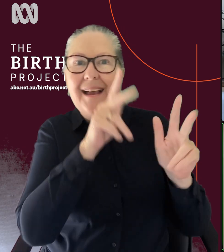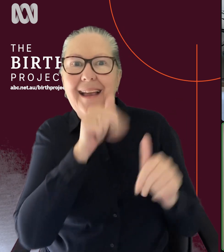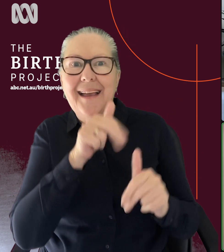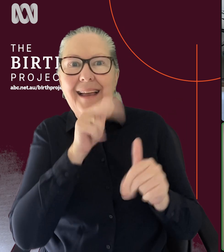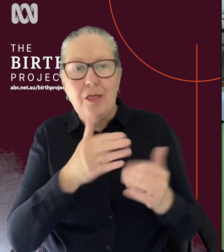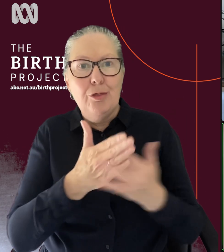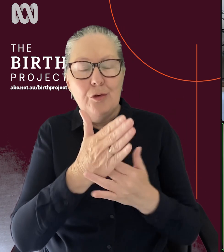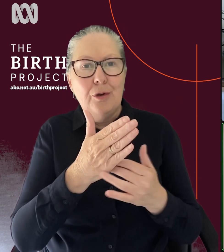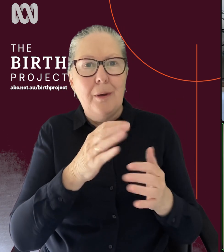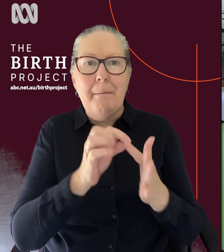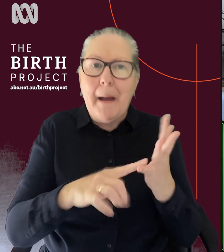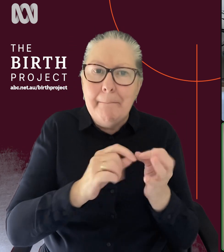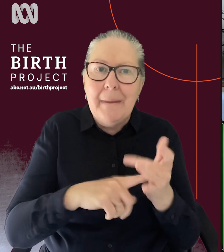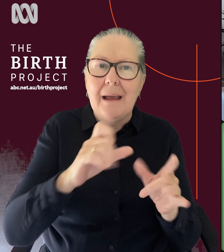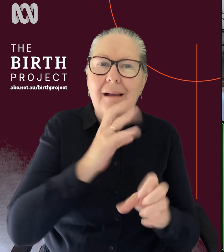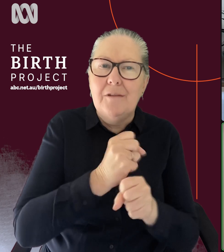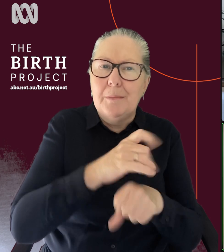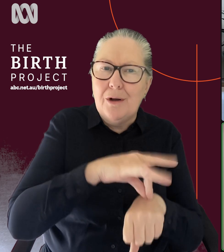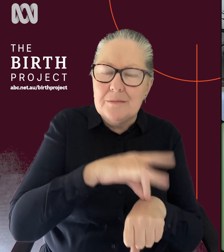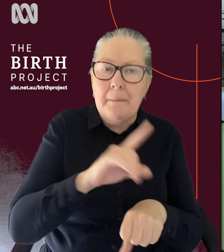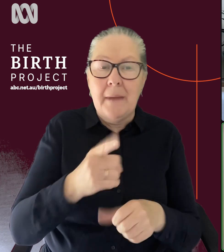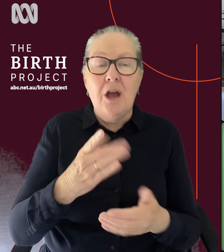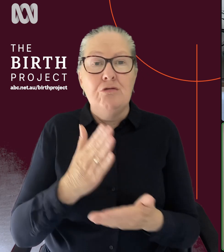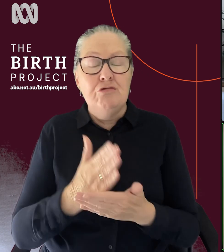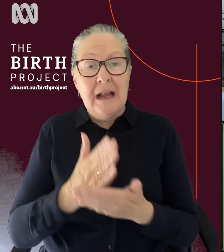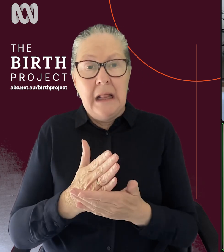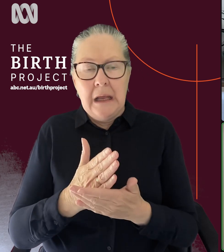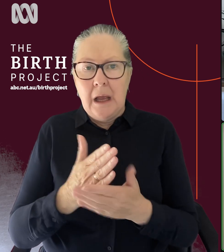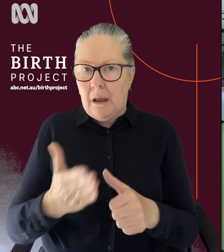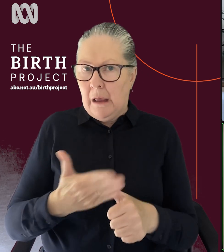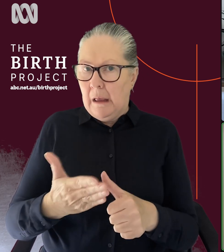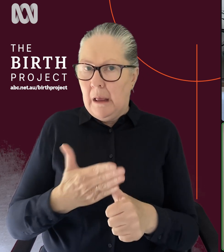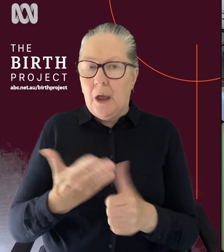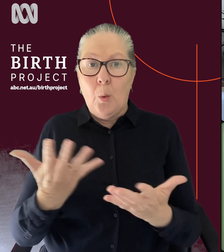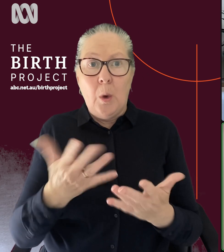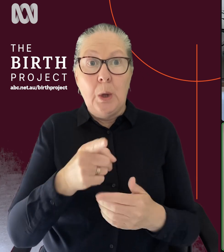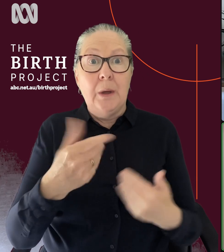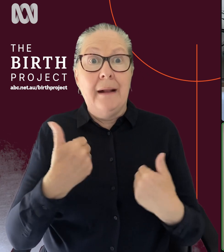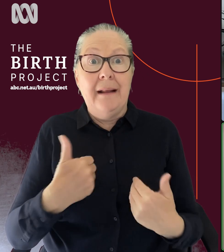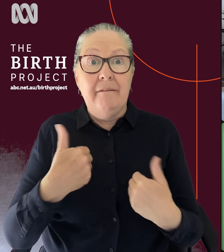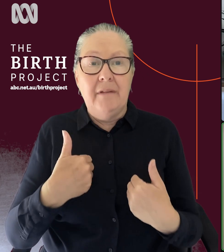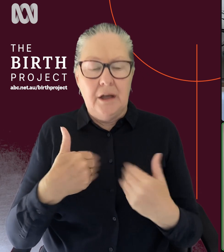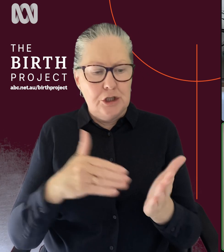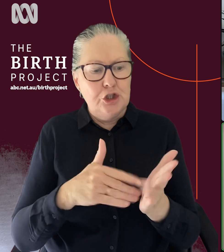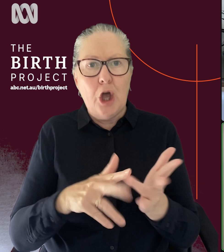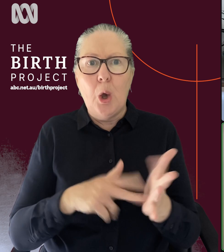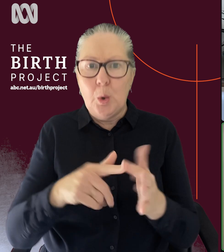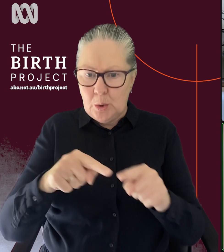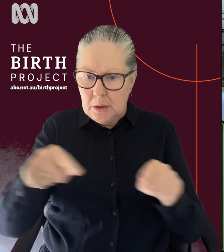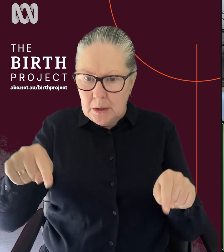privileged. But what it's referring to is where you're based is which hospital you're zoned to. And sometimes like school zones, you're on the cusp